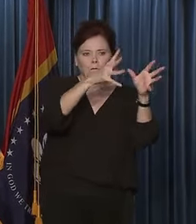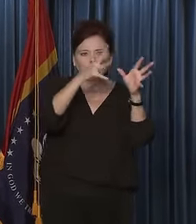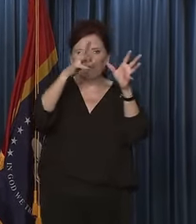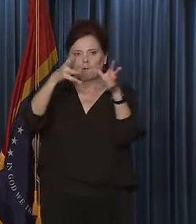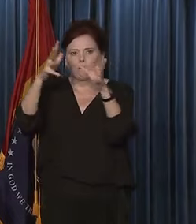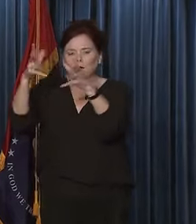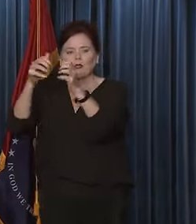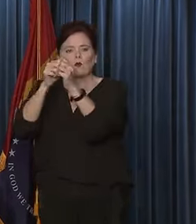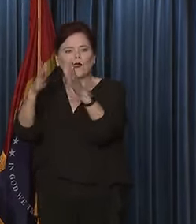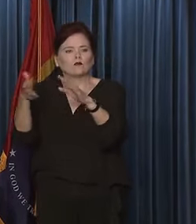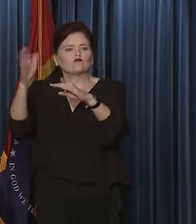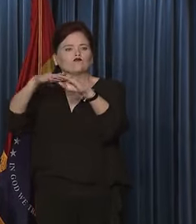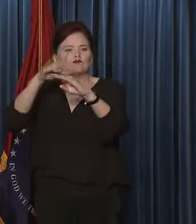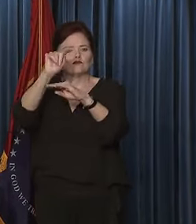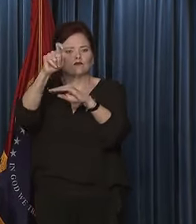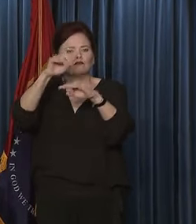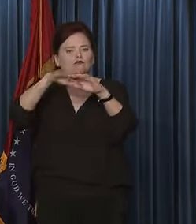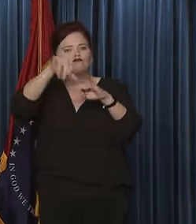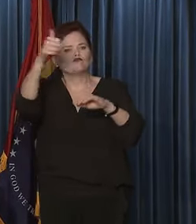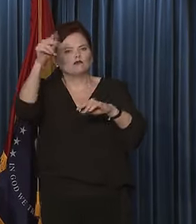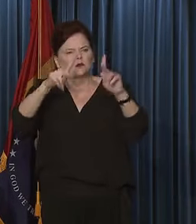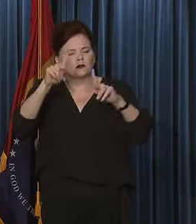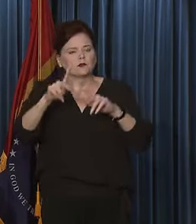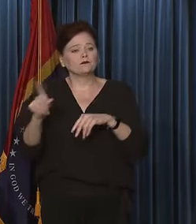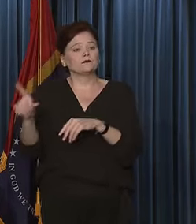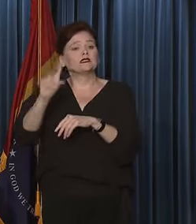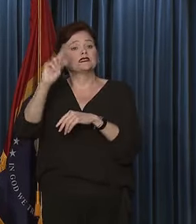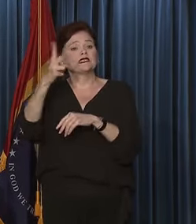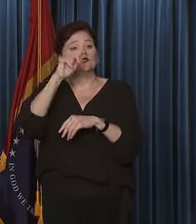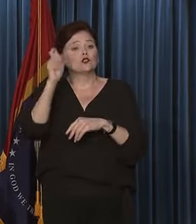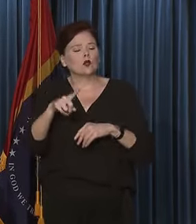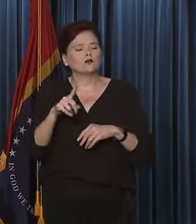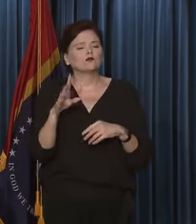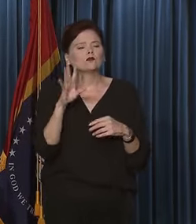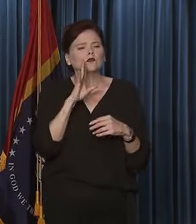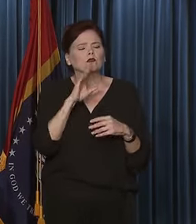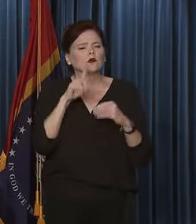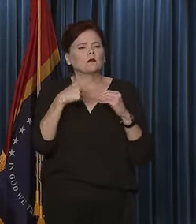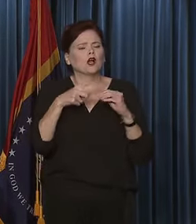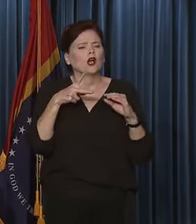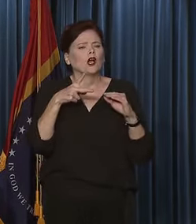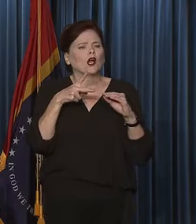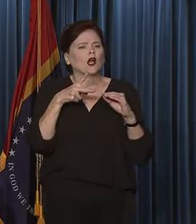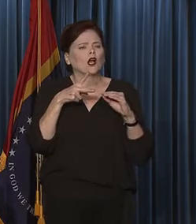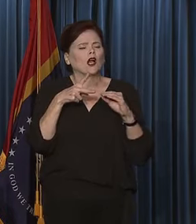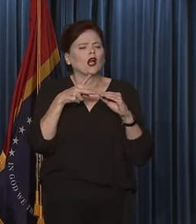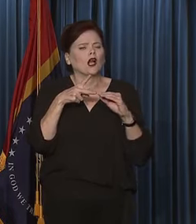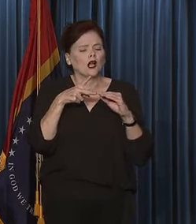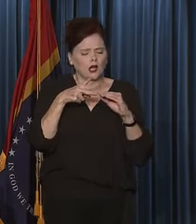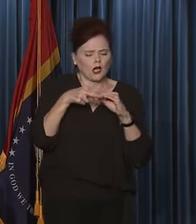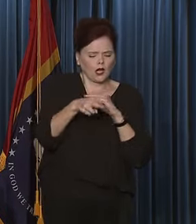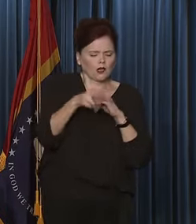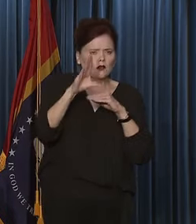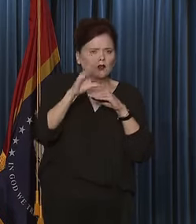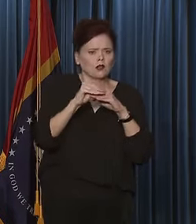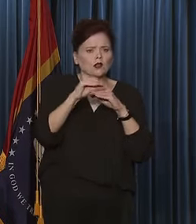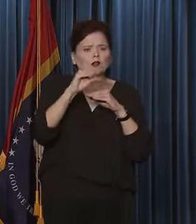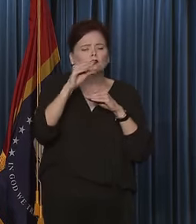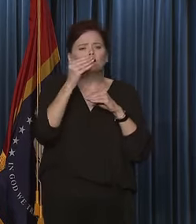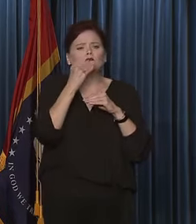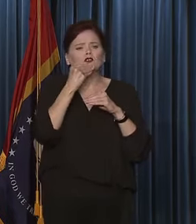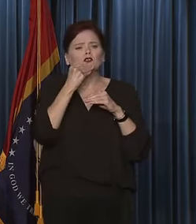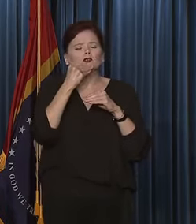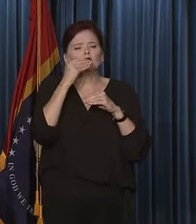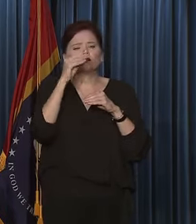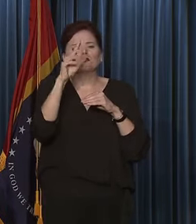the other part of that, there's also been some talk of cutting, I guess, in half the grocery tax. Where do you stand on that with the